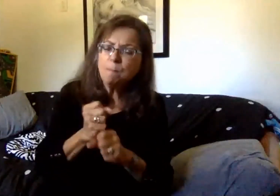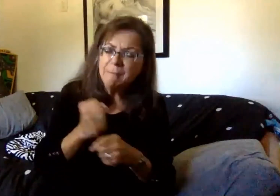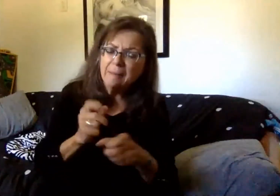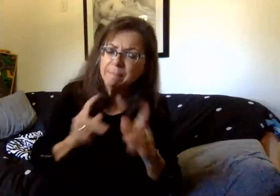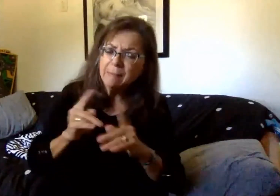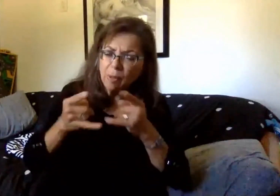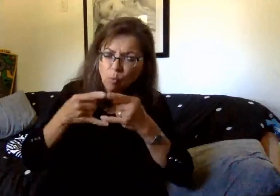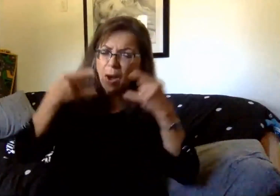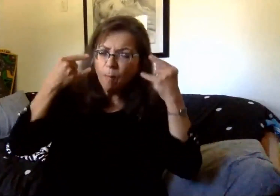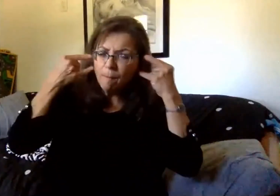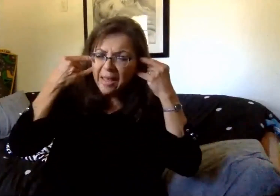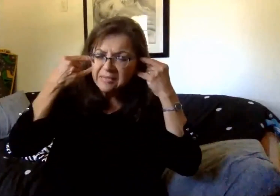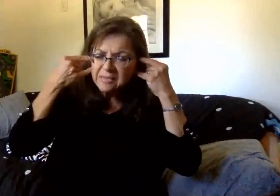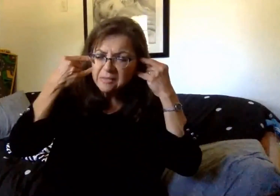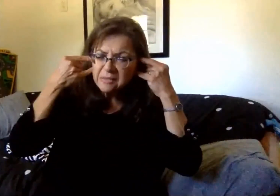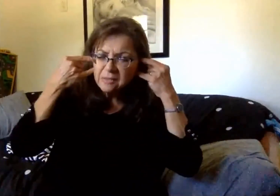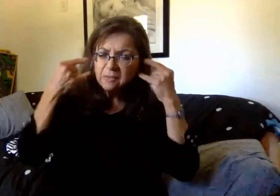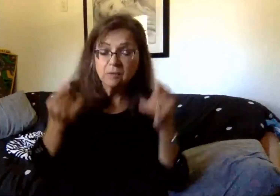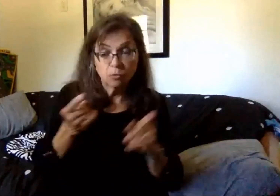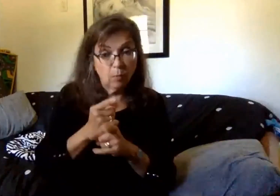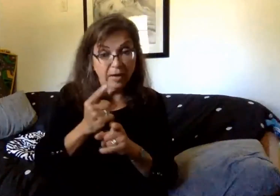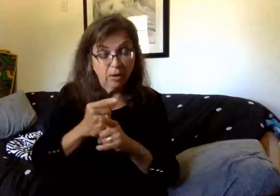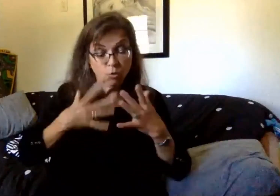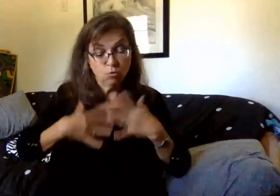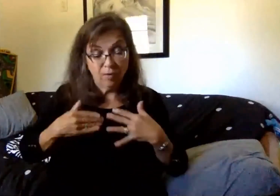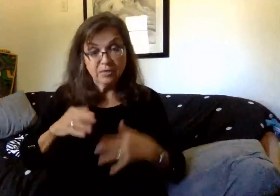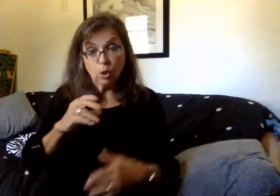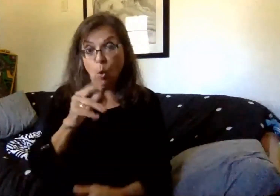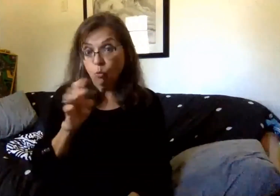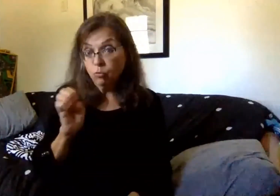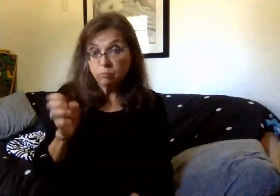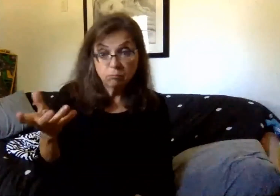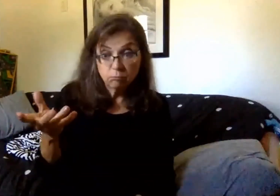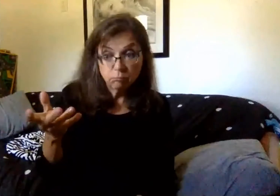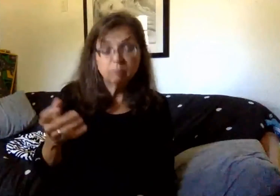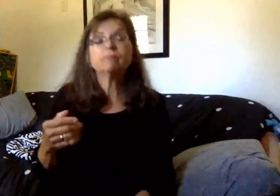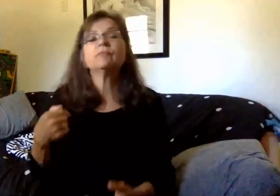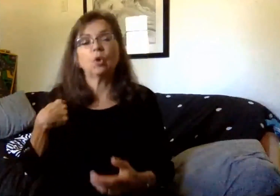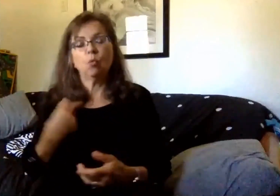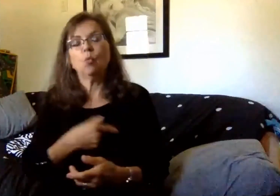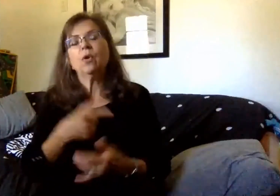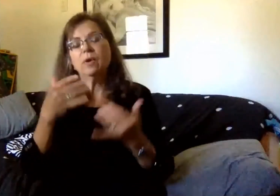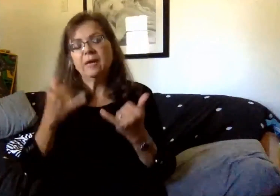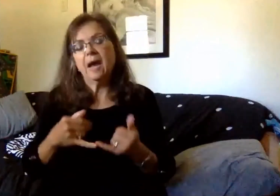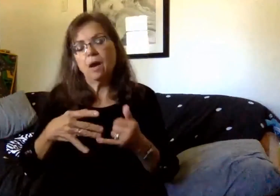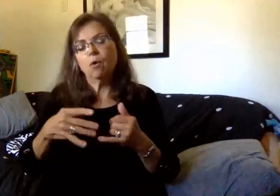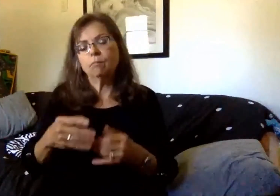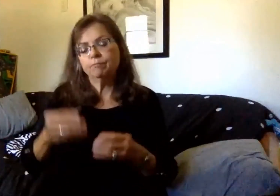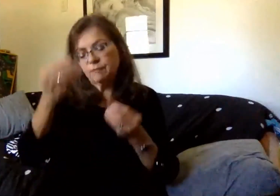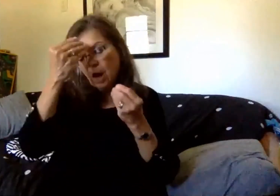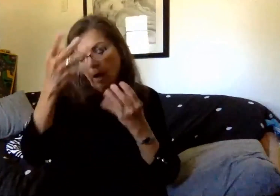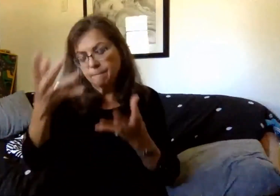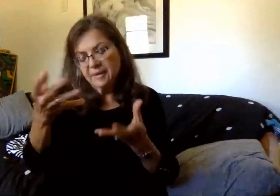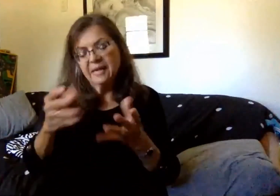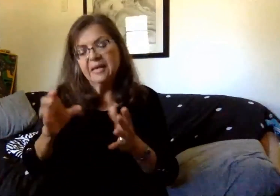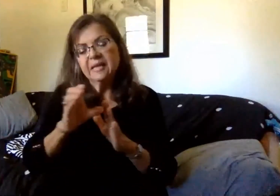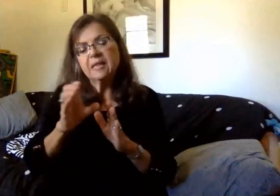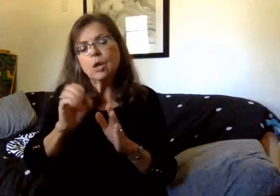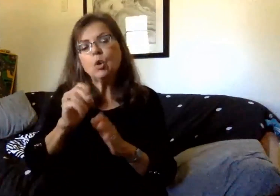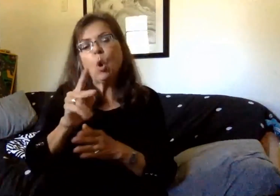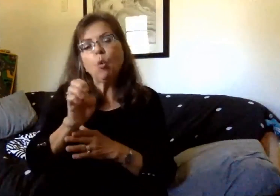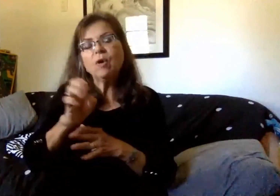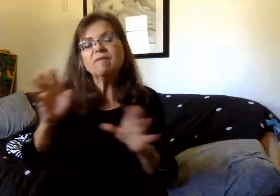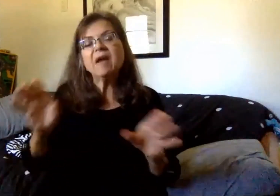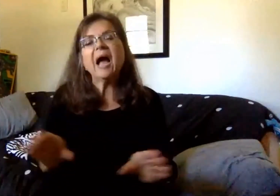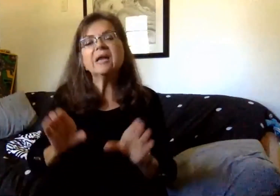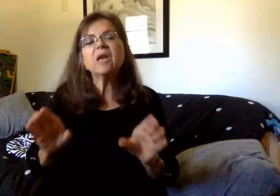enforced just as the standard dress code? We are currently updating our code of conduct and its adoption is pending board approval. The